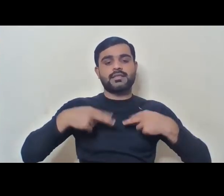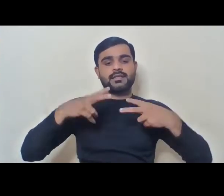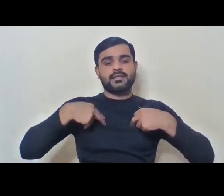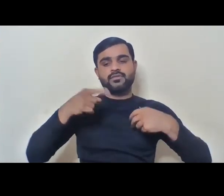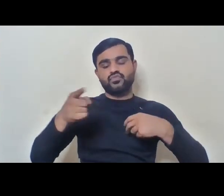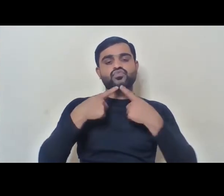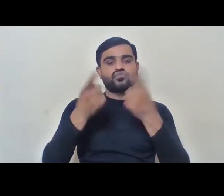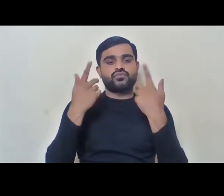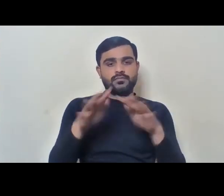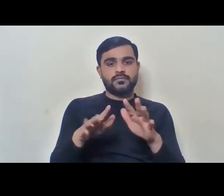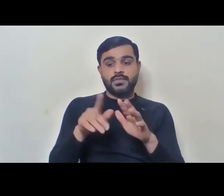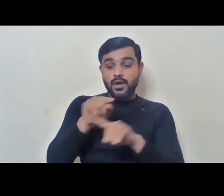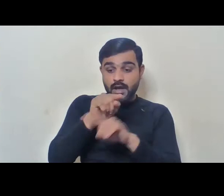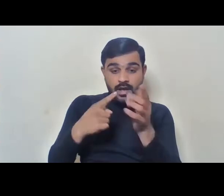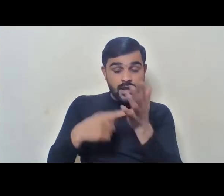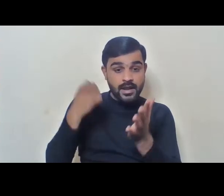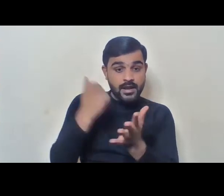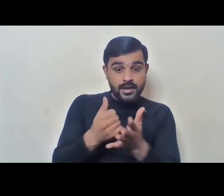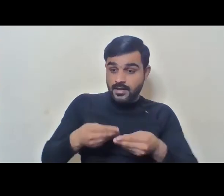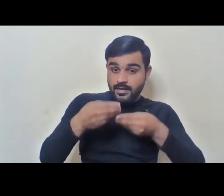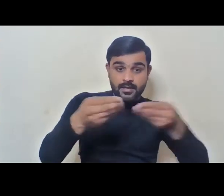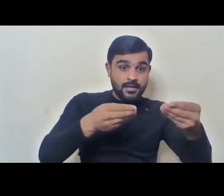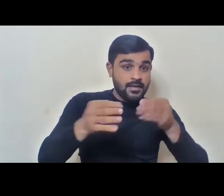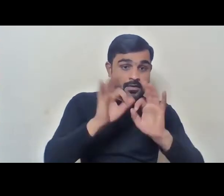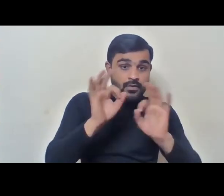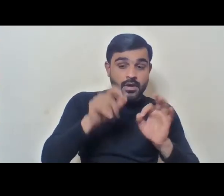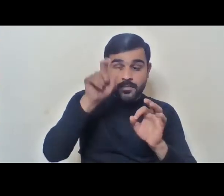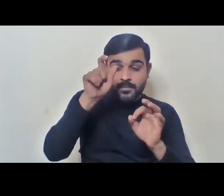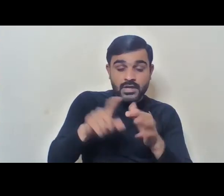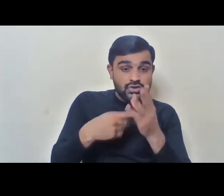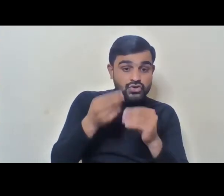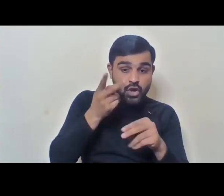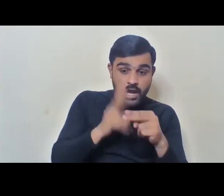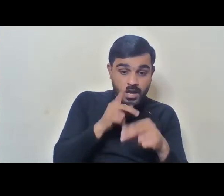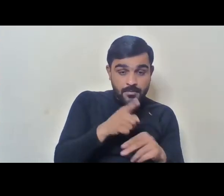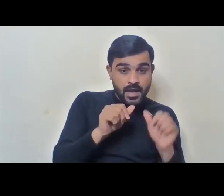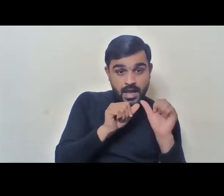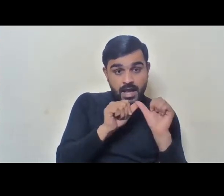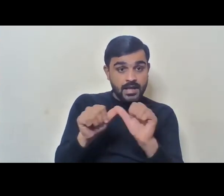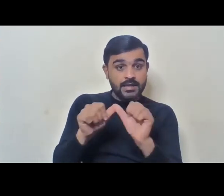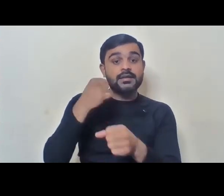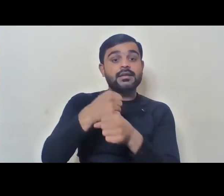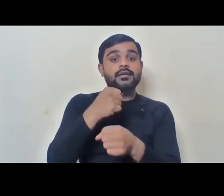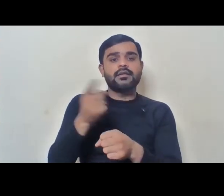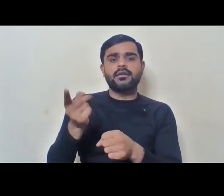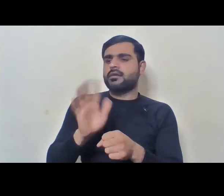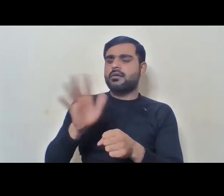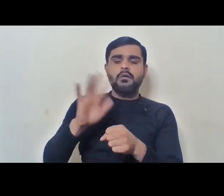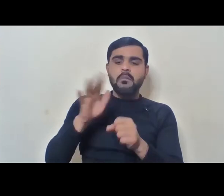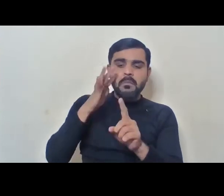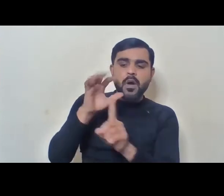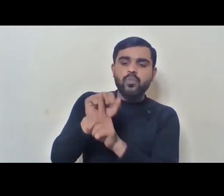you know, where reservation was not provided in a particular post, and the answer given by the government was that this is not identified.